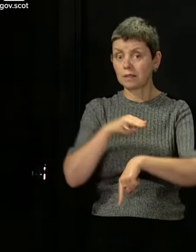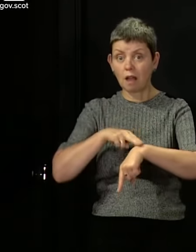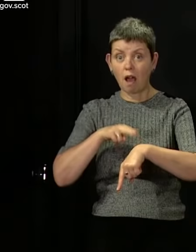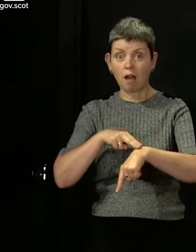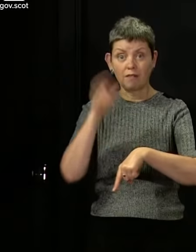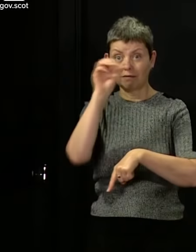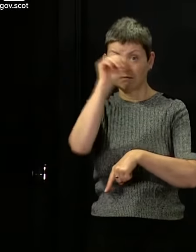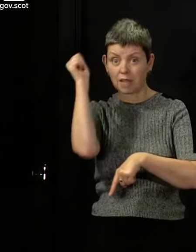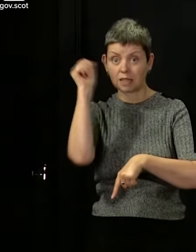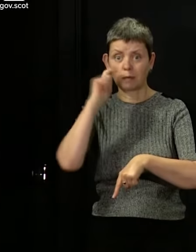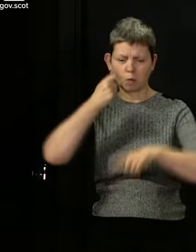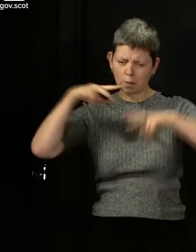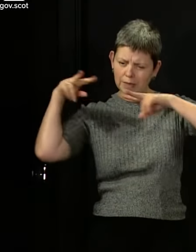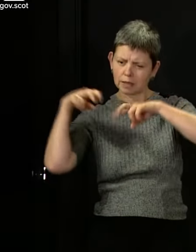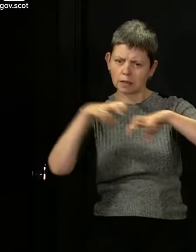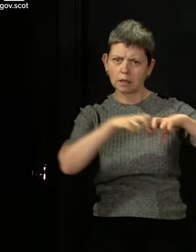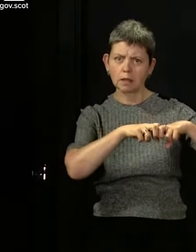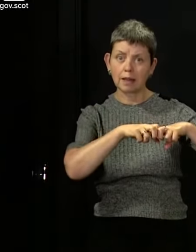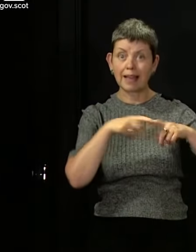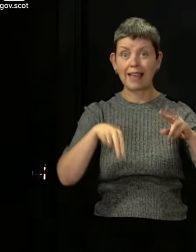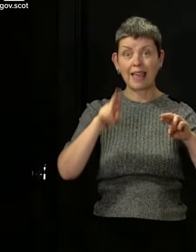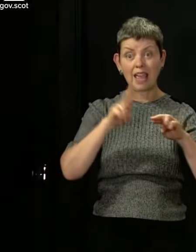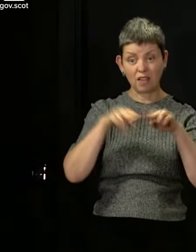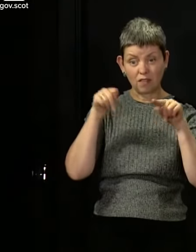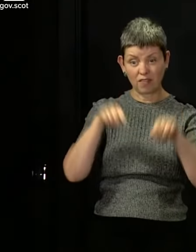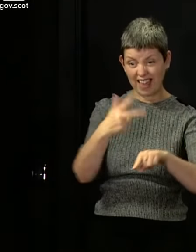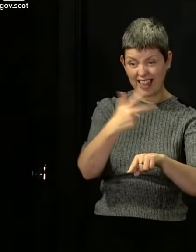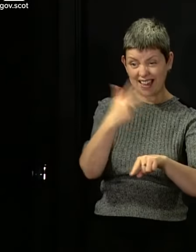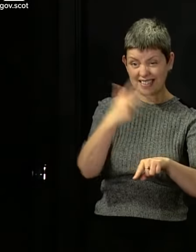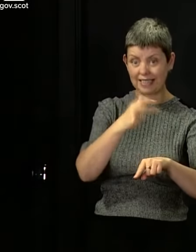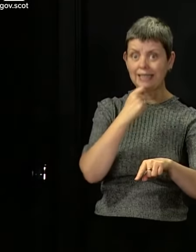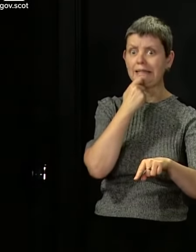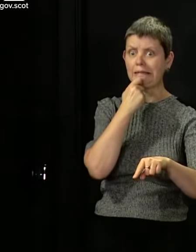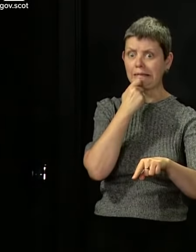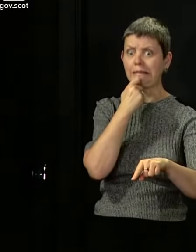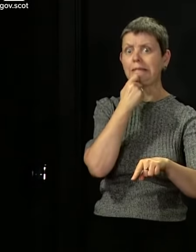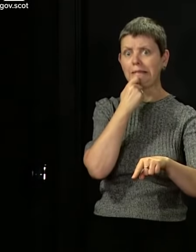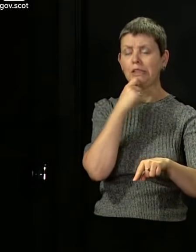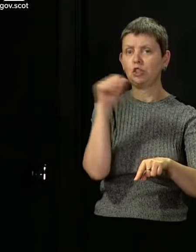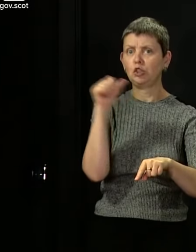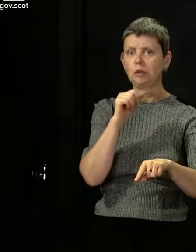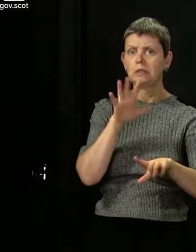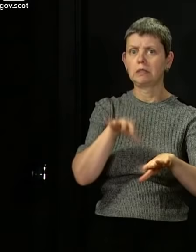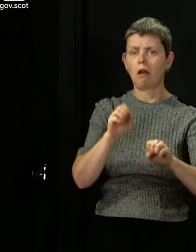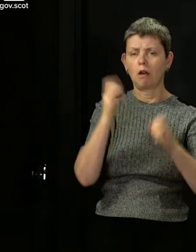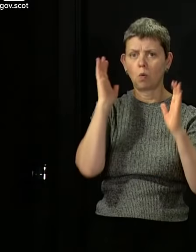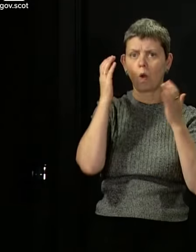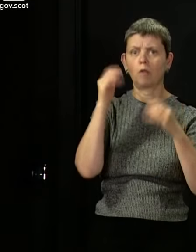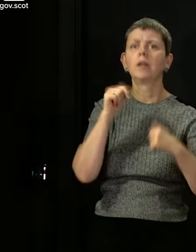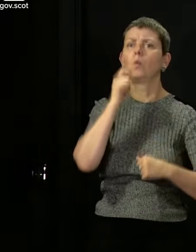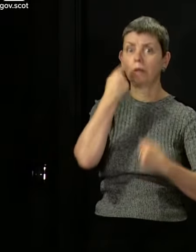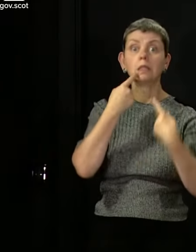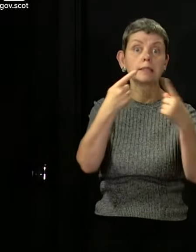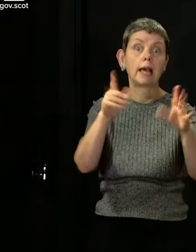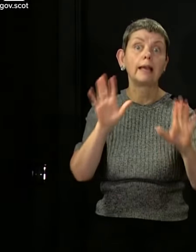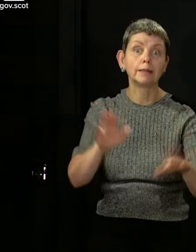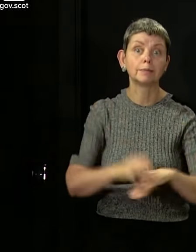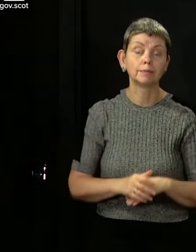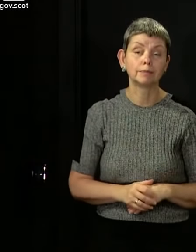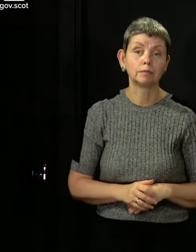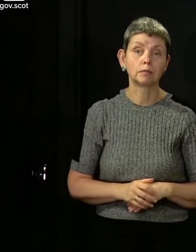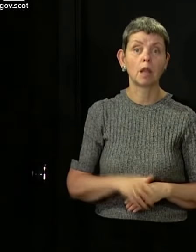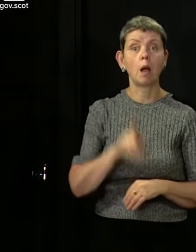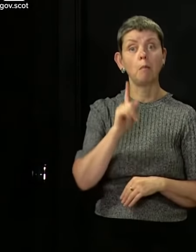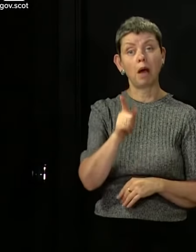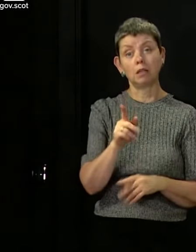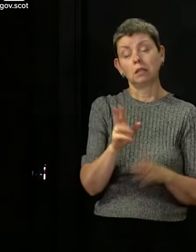course of today. If we think it does give any cause for concern, then we will openly say that. But at the moment, let's assume it's